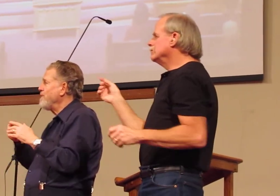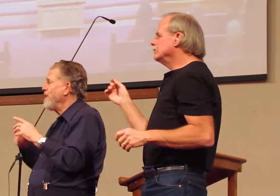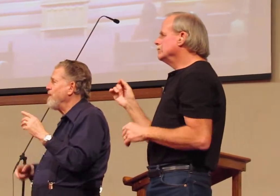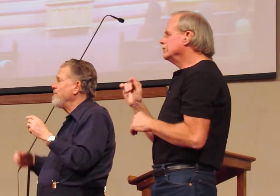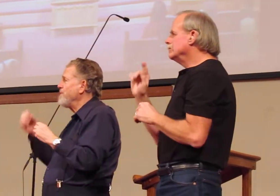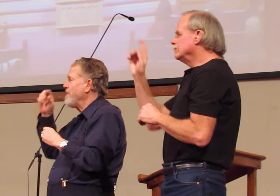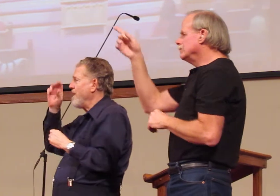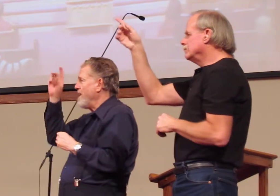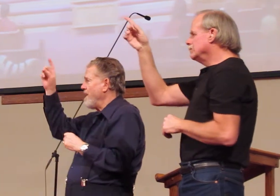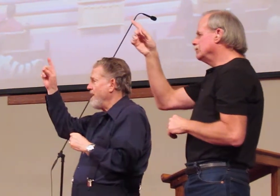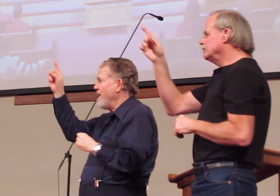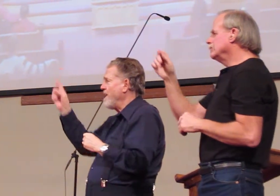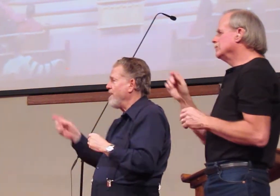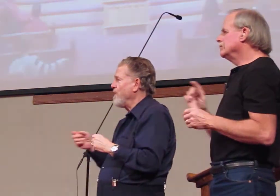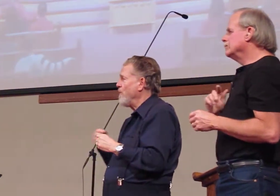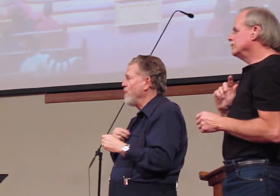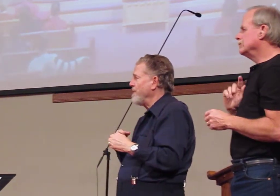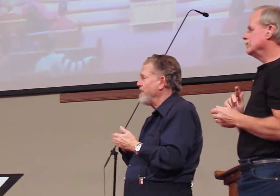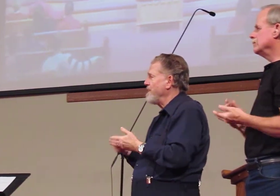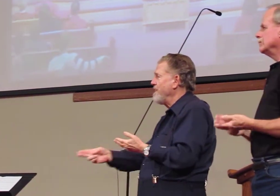son of God, yon virgin,